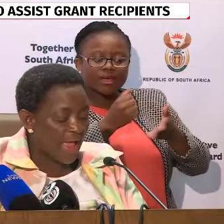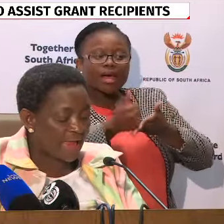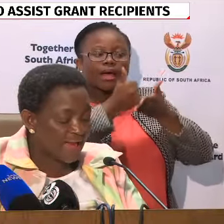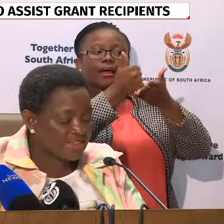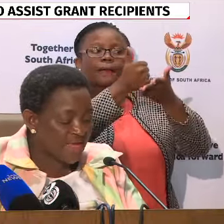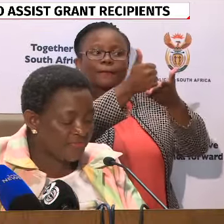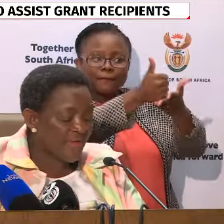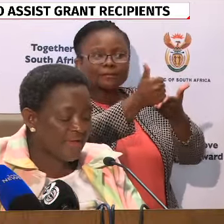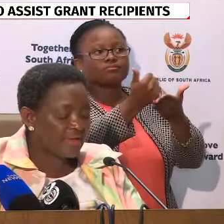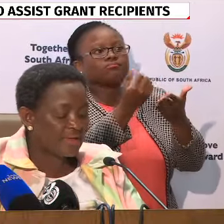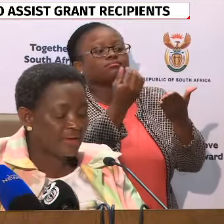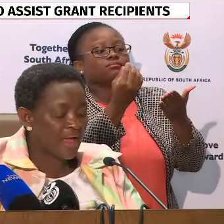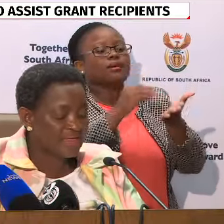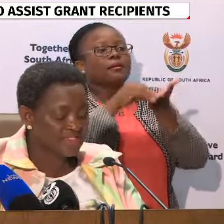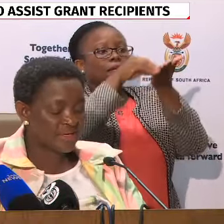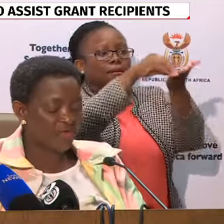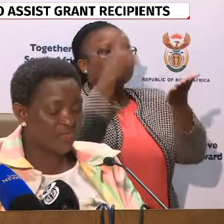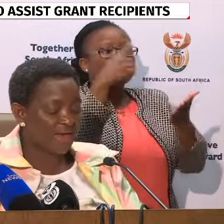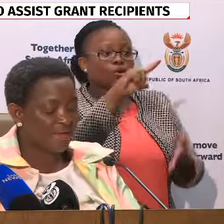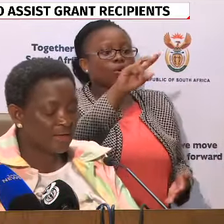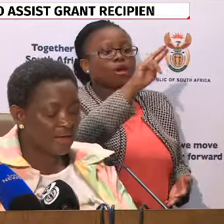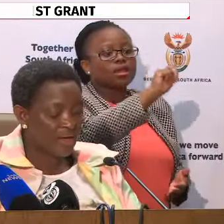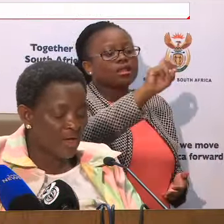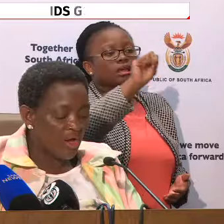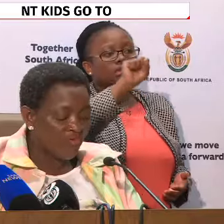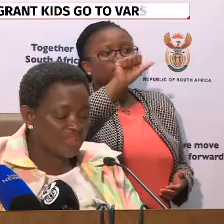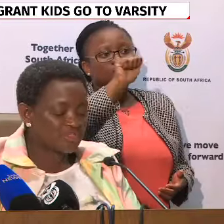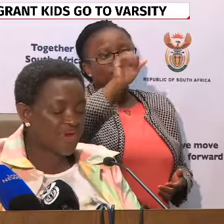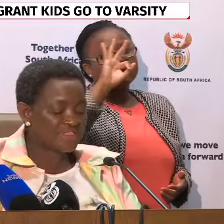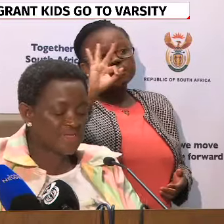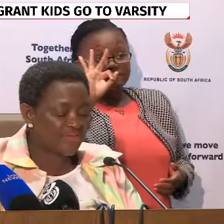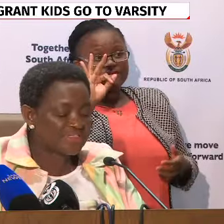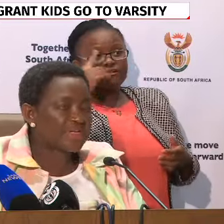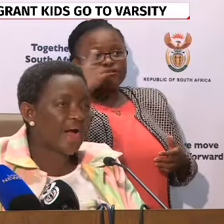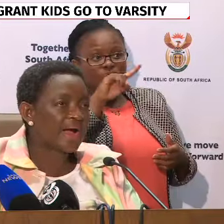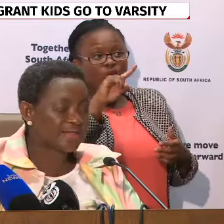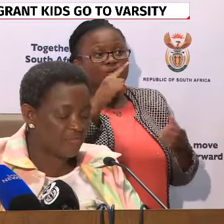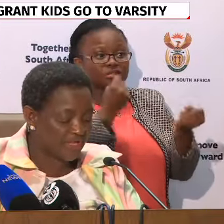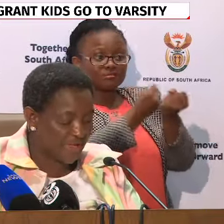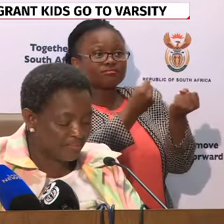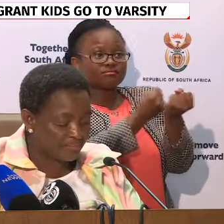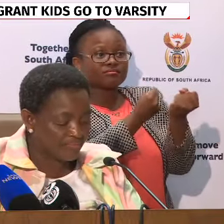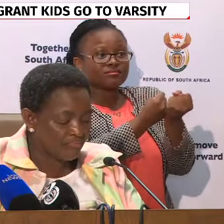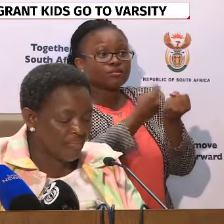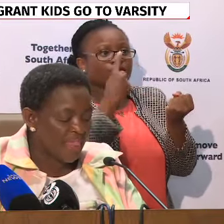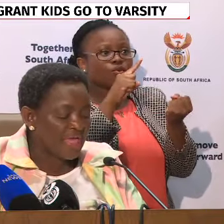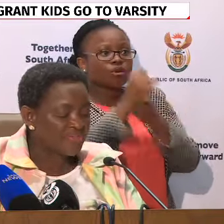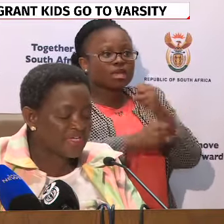NSFAS funding for the 2017 academic year.